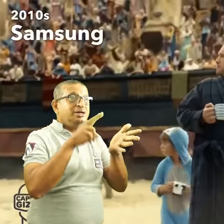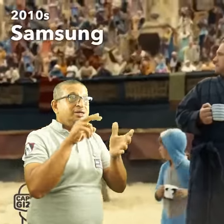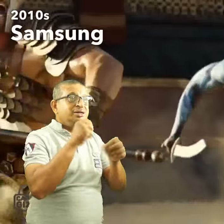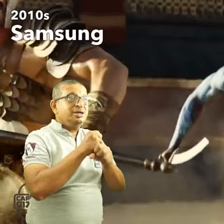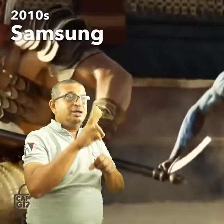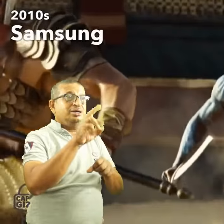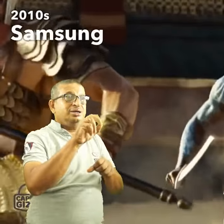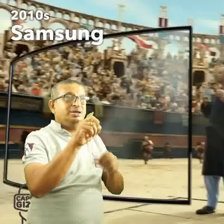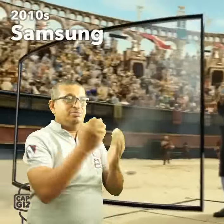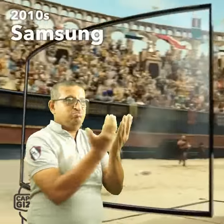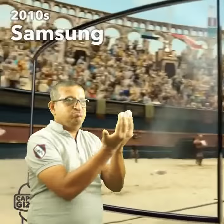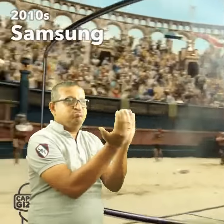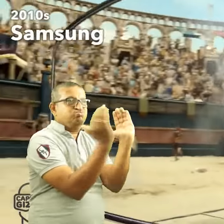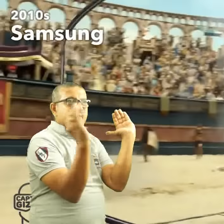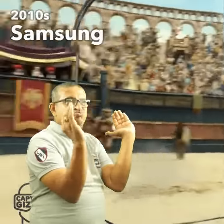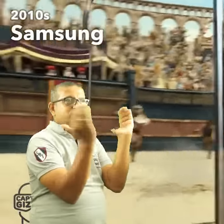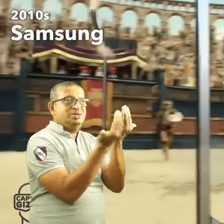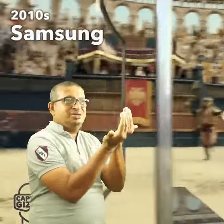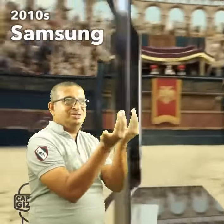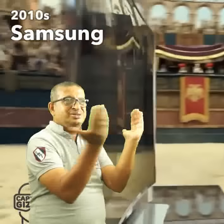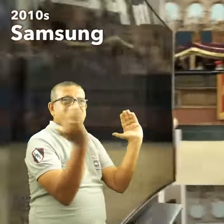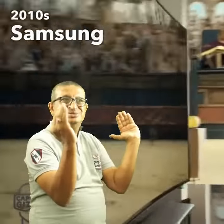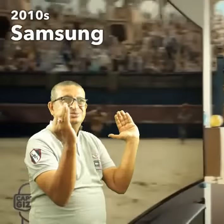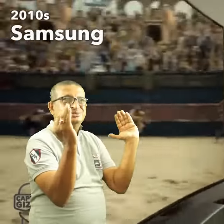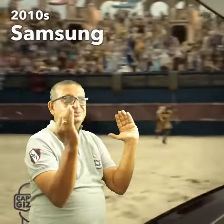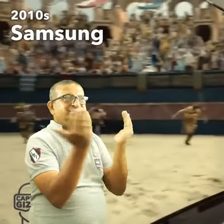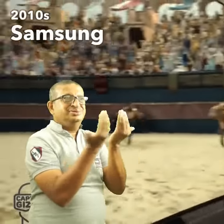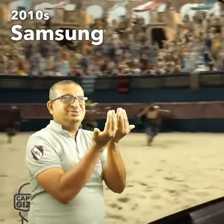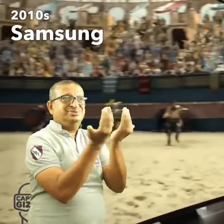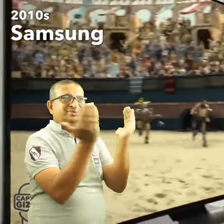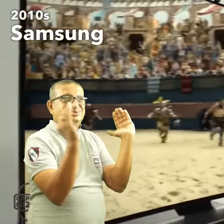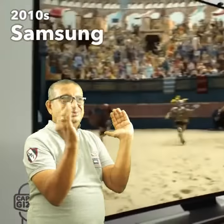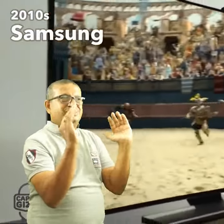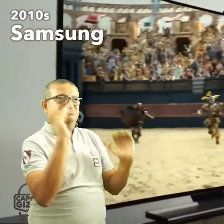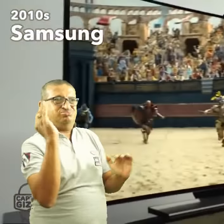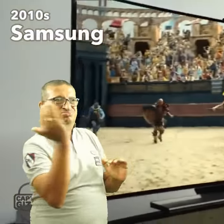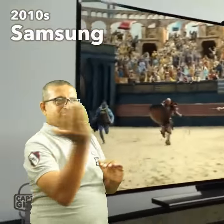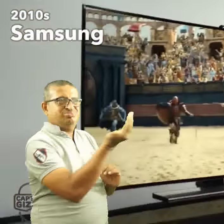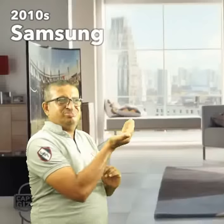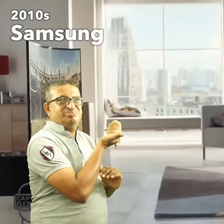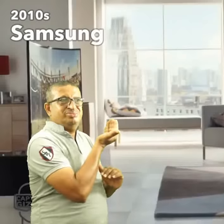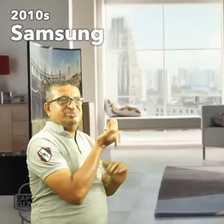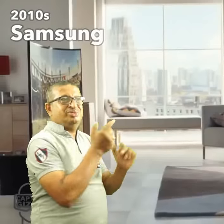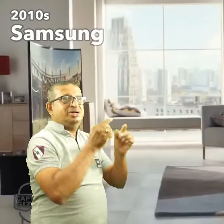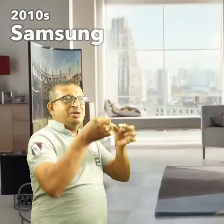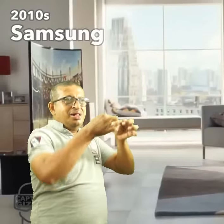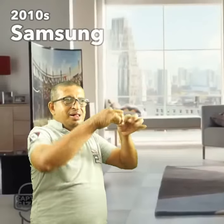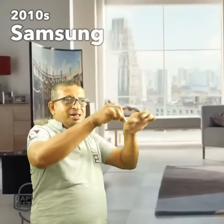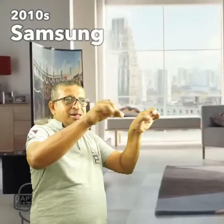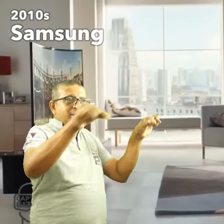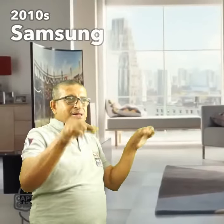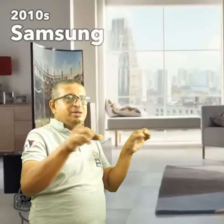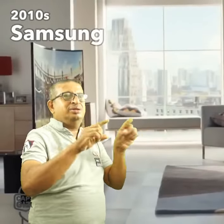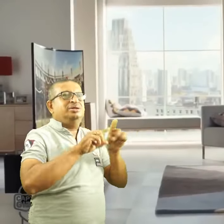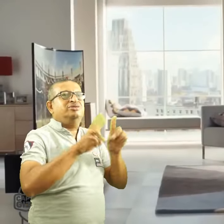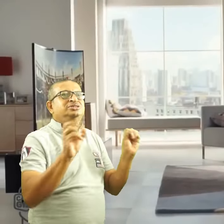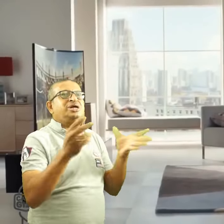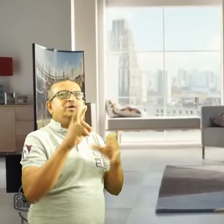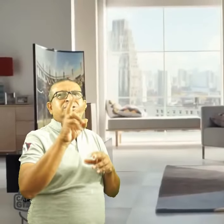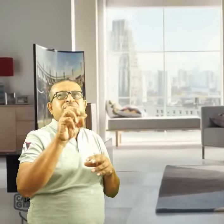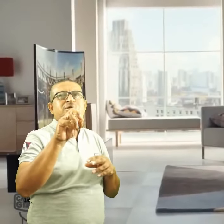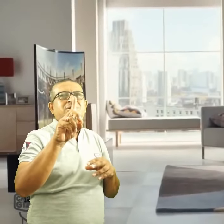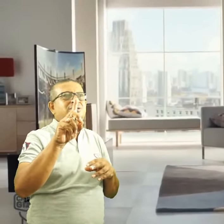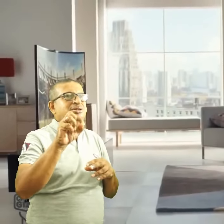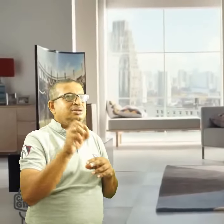Curved screens became the premium feature for a few years. It was meant to reduce glare and improve immersion, by taking advantage of our peripheral